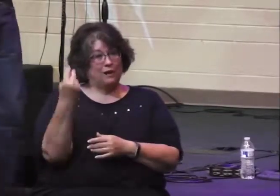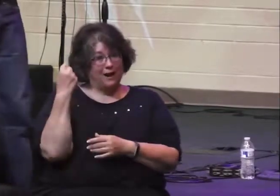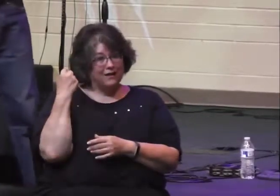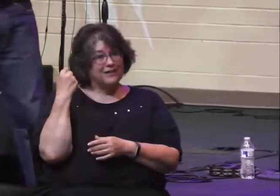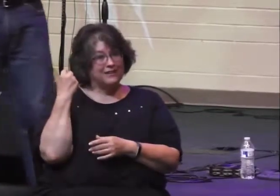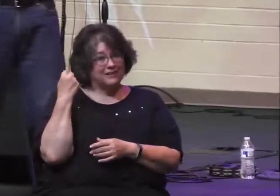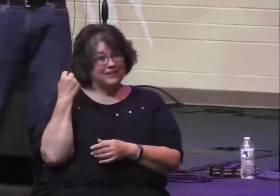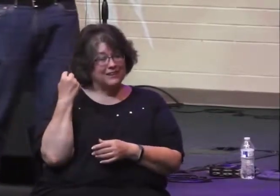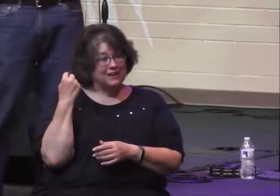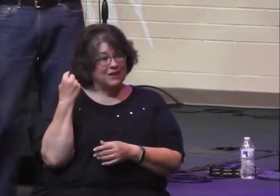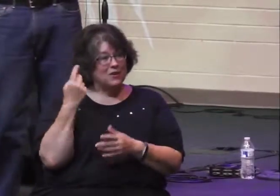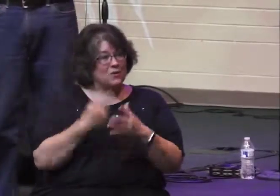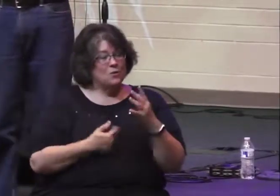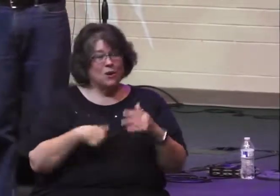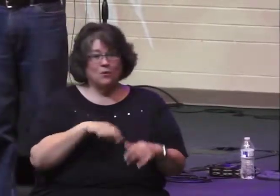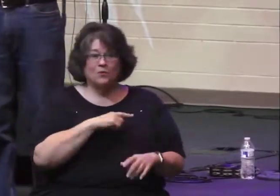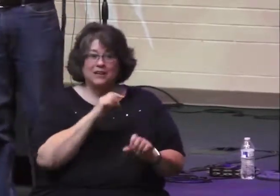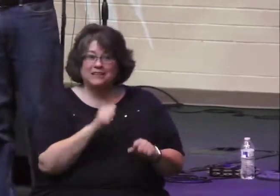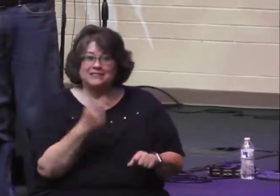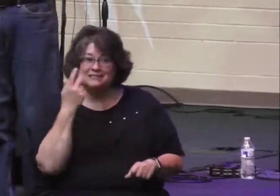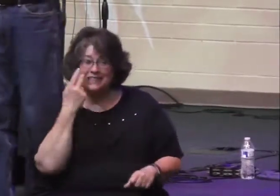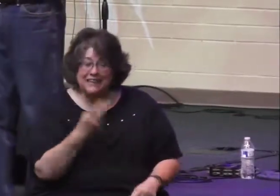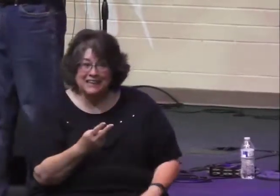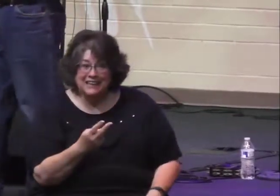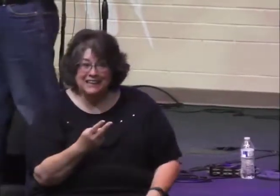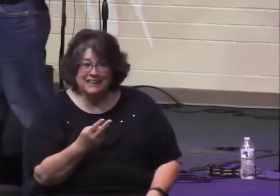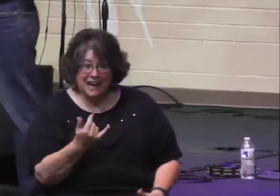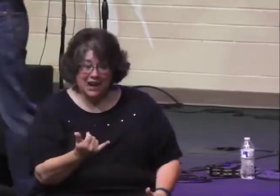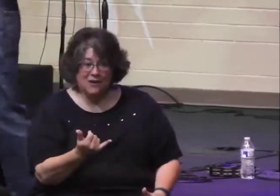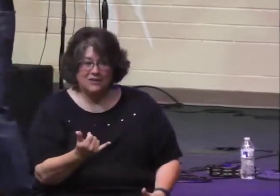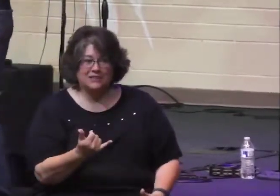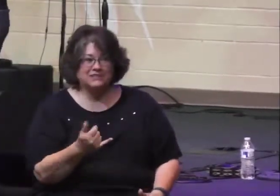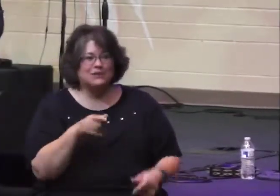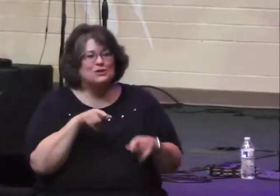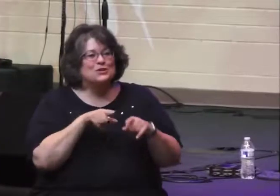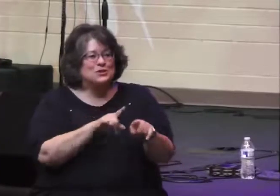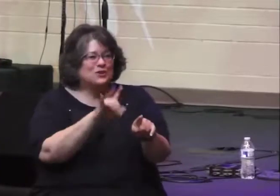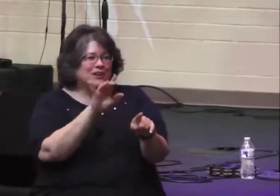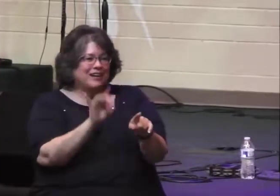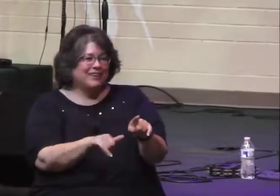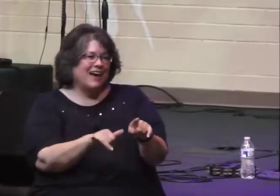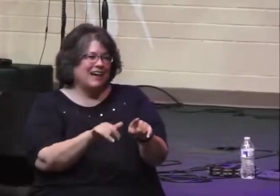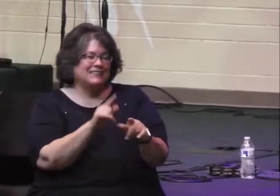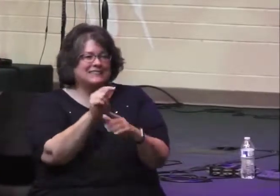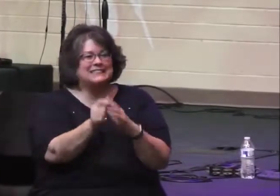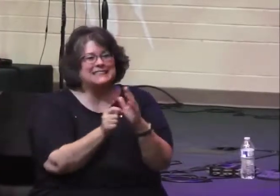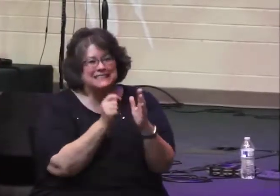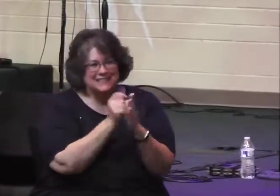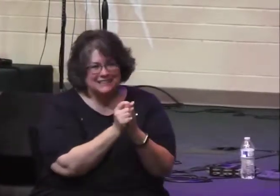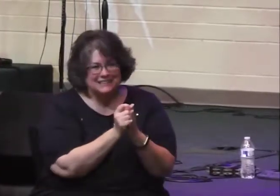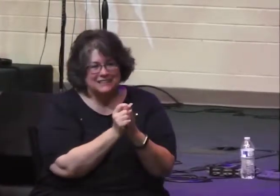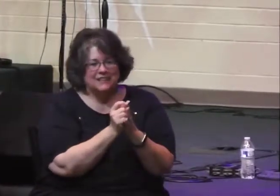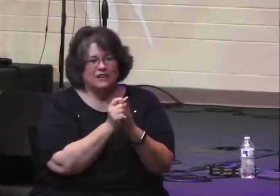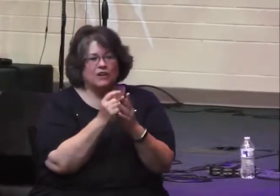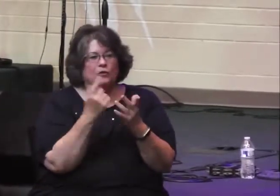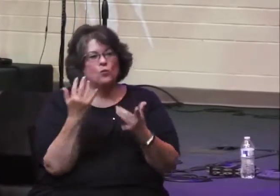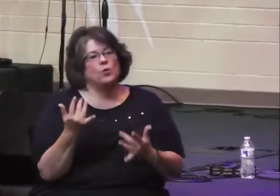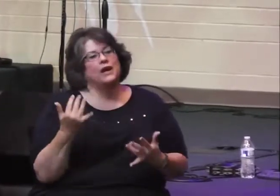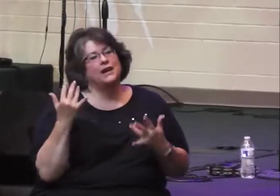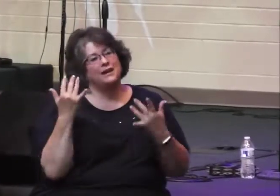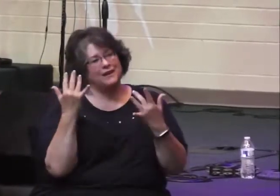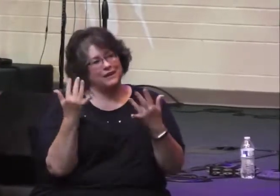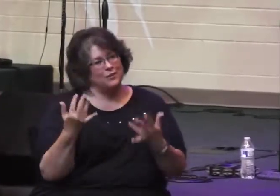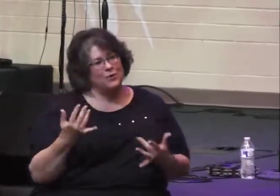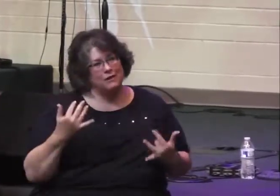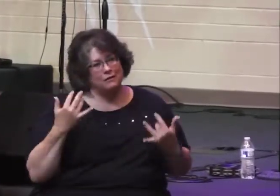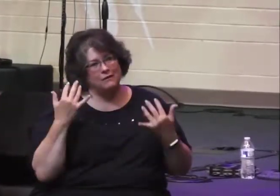But looking back on that situation, what we could see in retrospect was that in that season of waiting